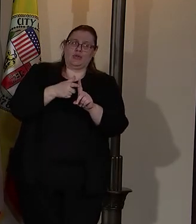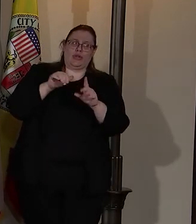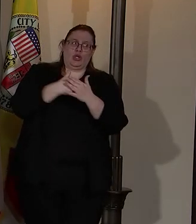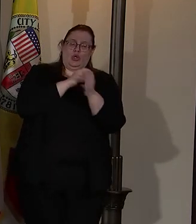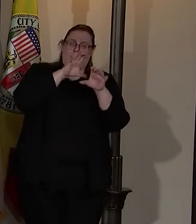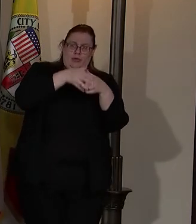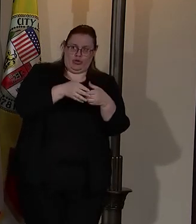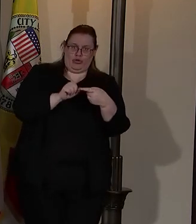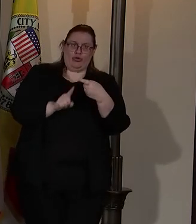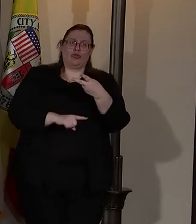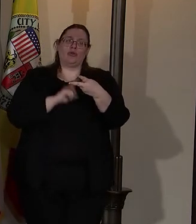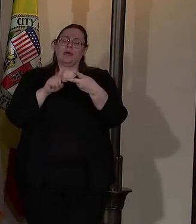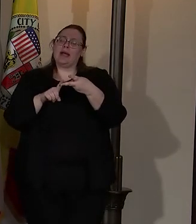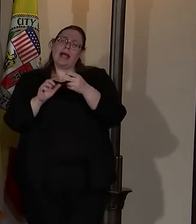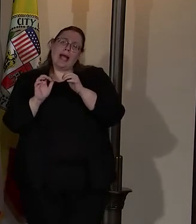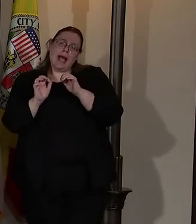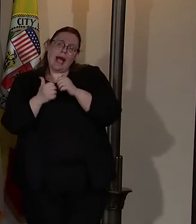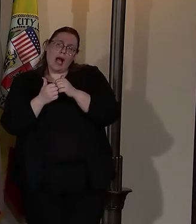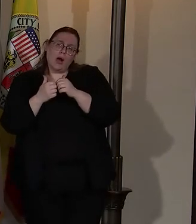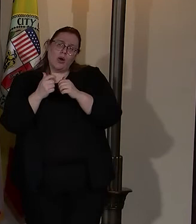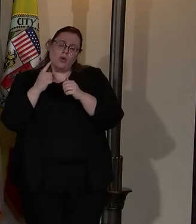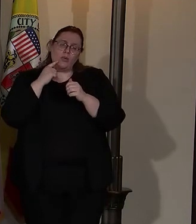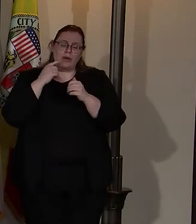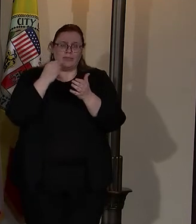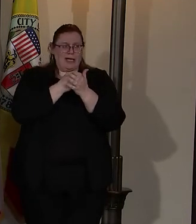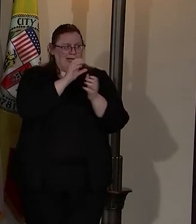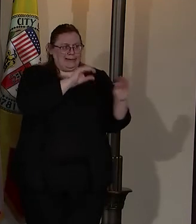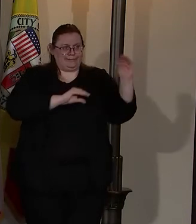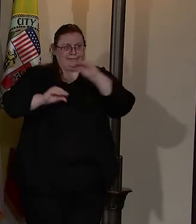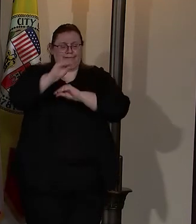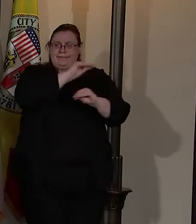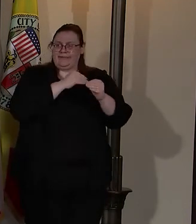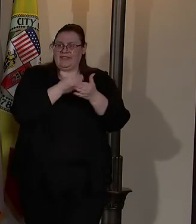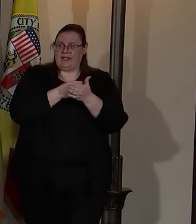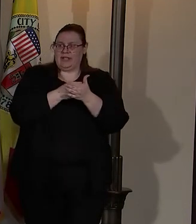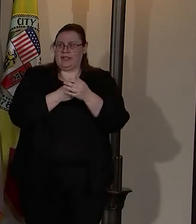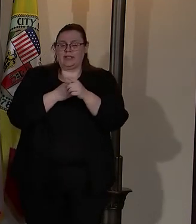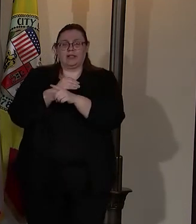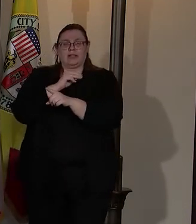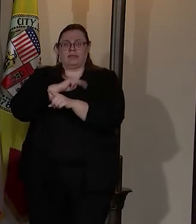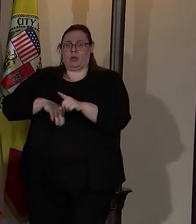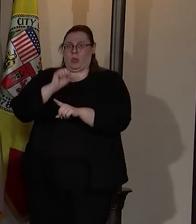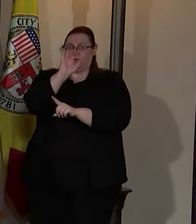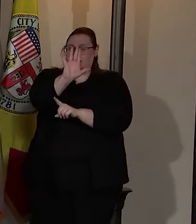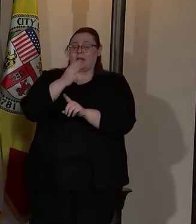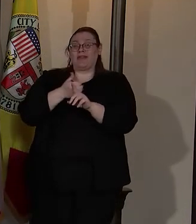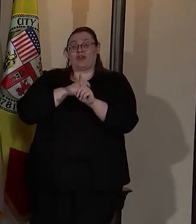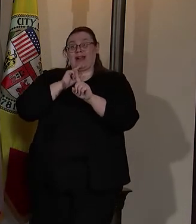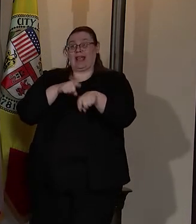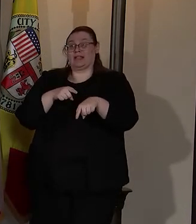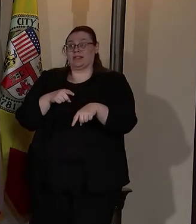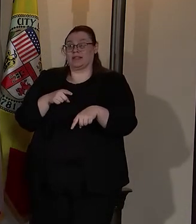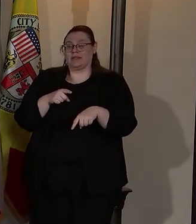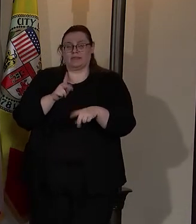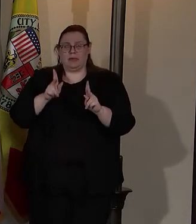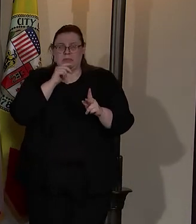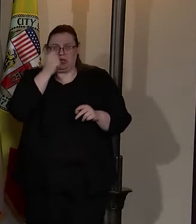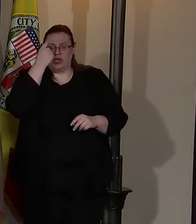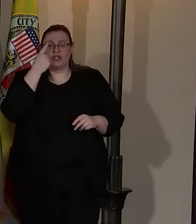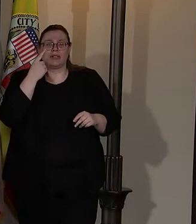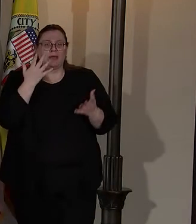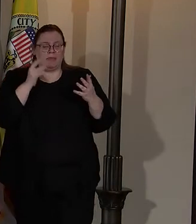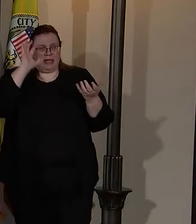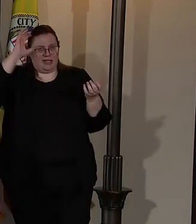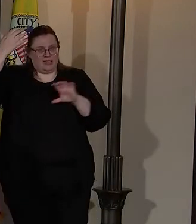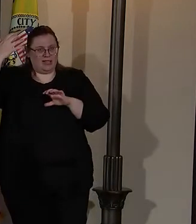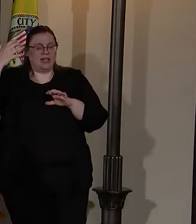and how are you going to reassign resources and funding? And before it gets answered, I want people to understand because I think there's been some misperceptions.